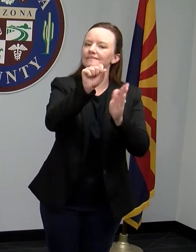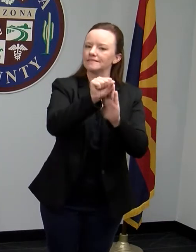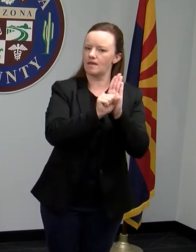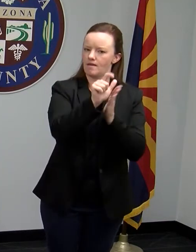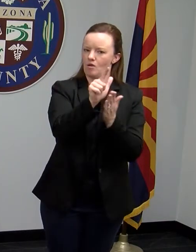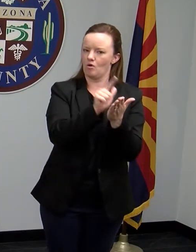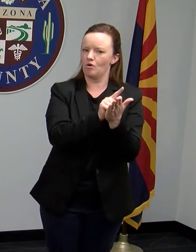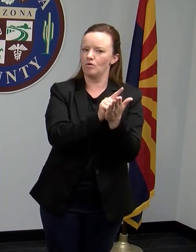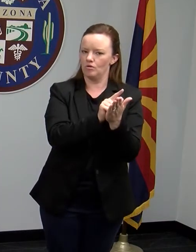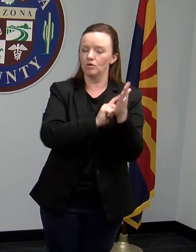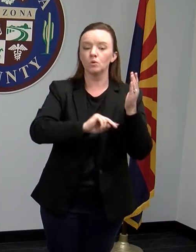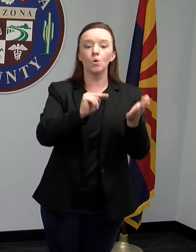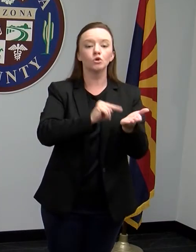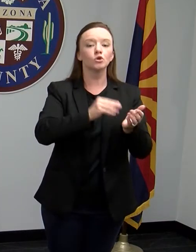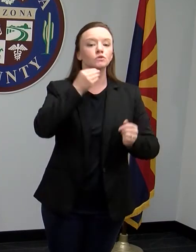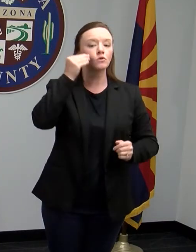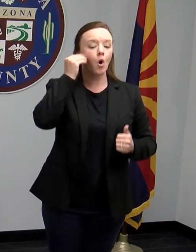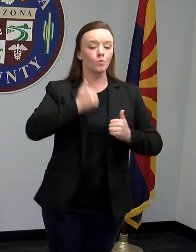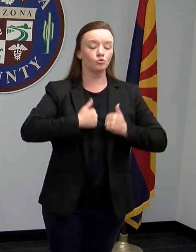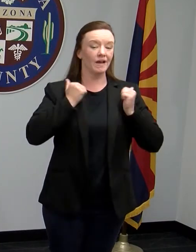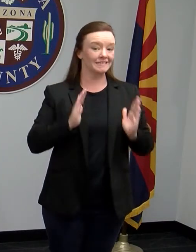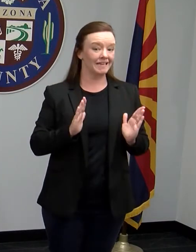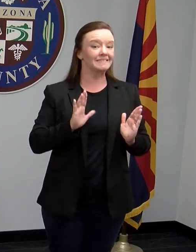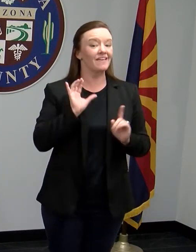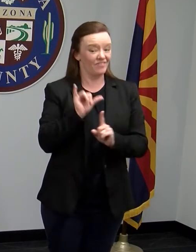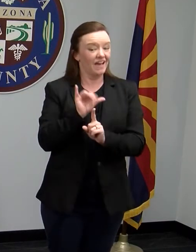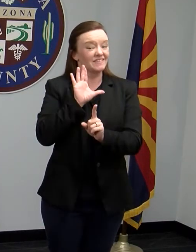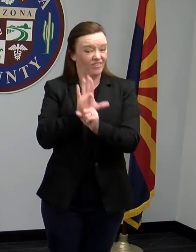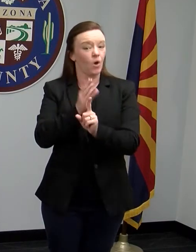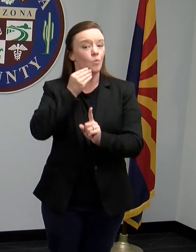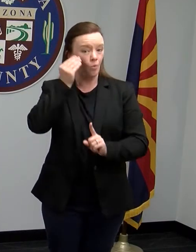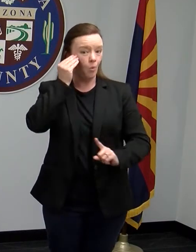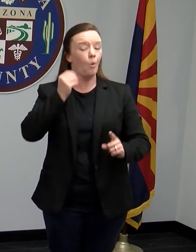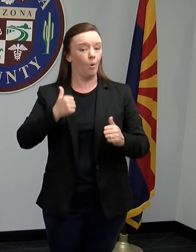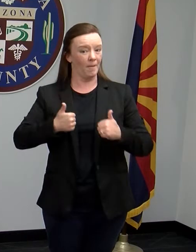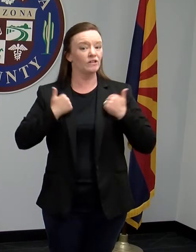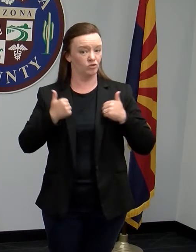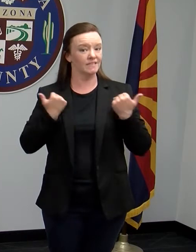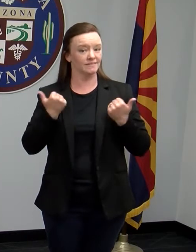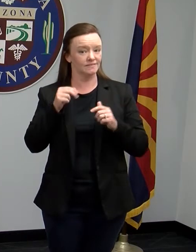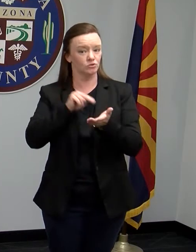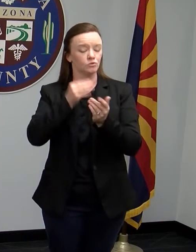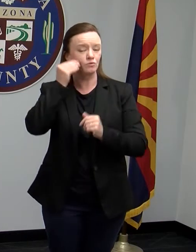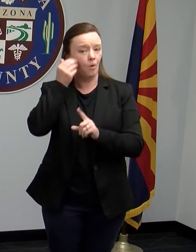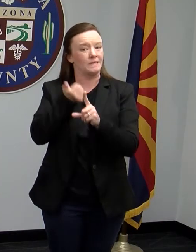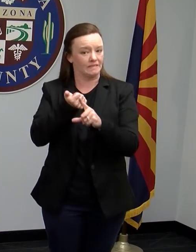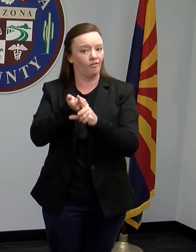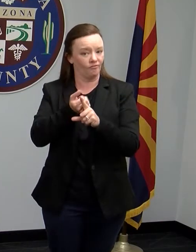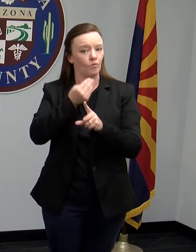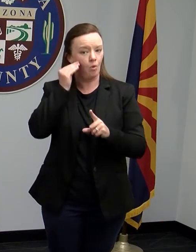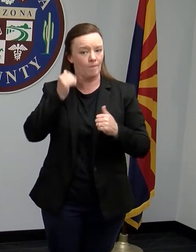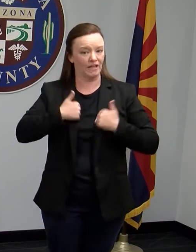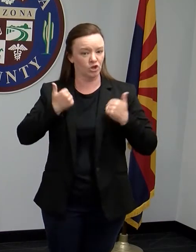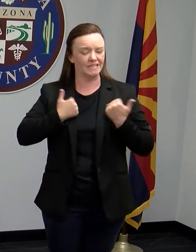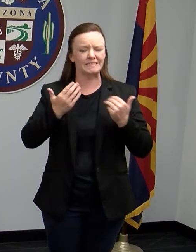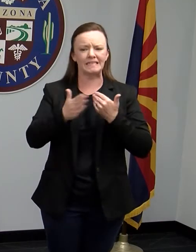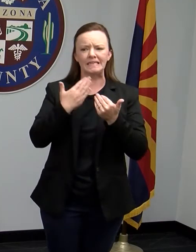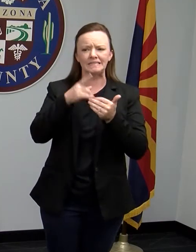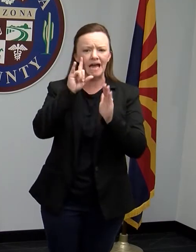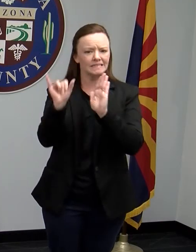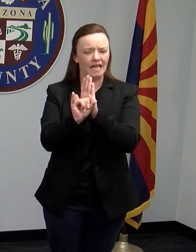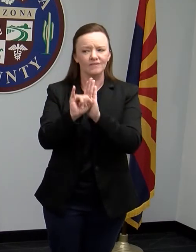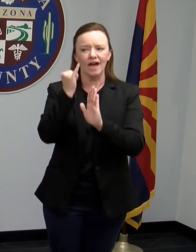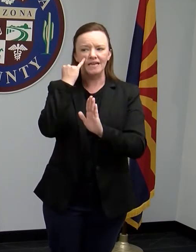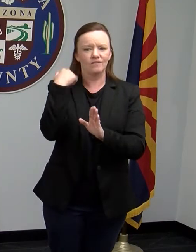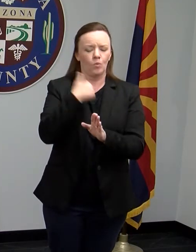So a nursing home residence home address, which is the residence of the nursing home, which can easily be identified by giving